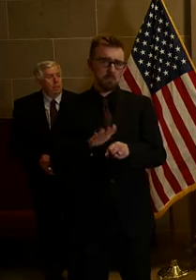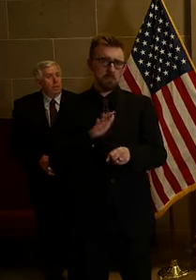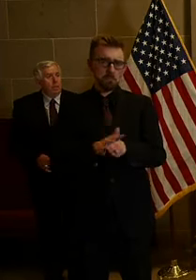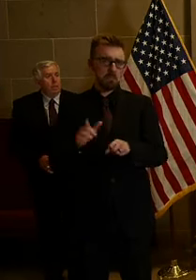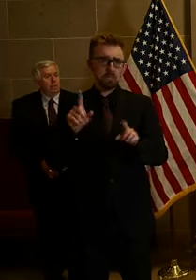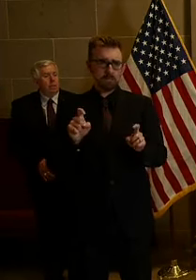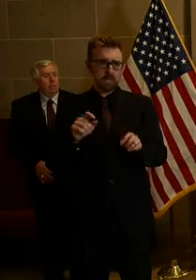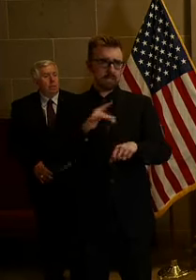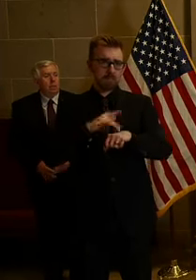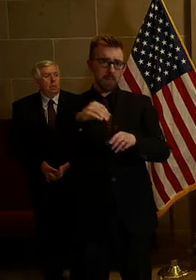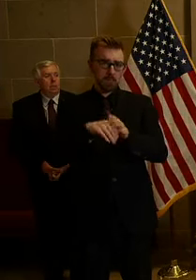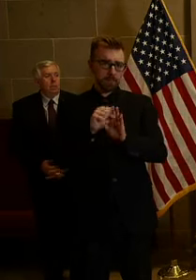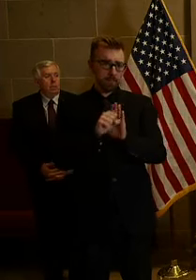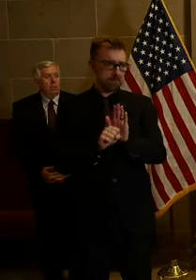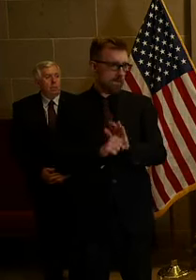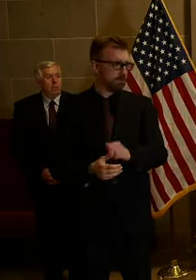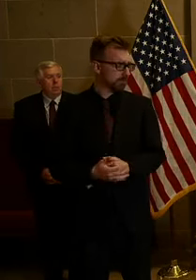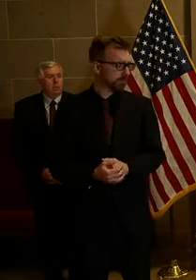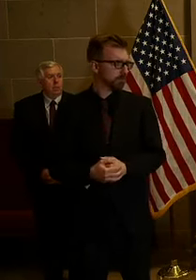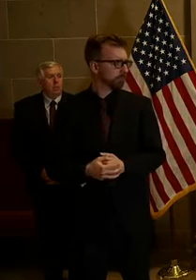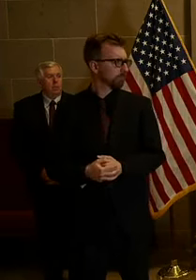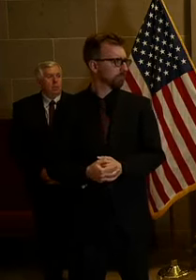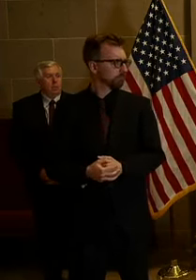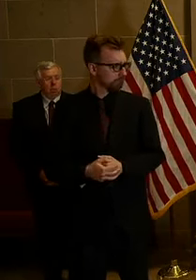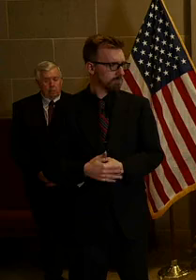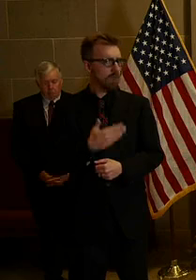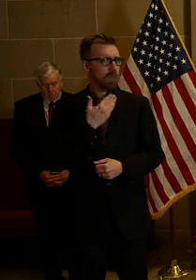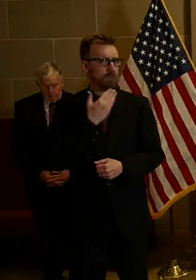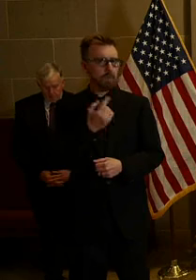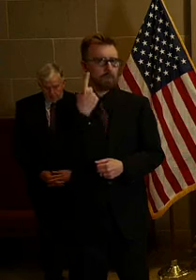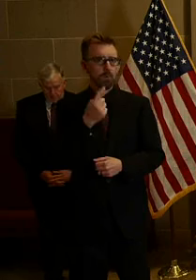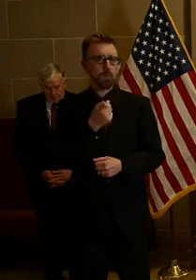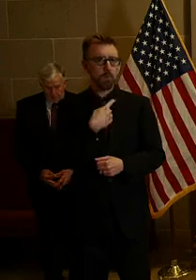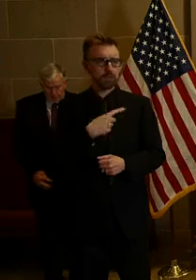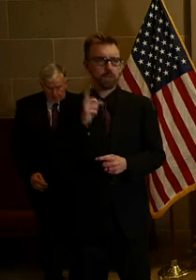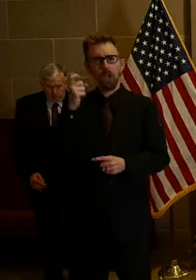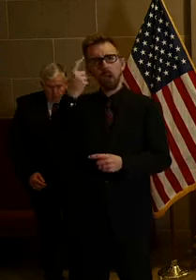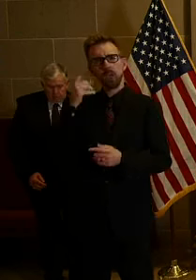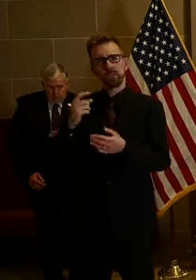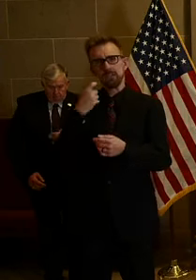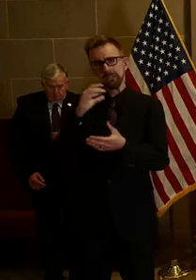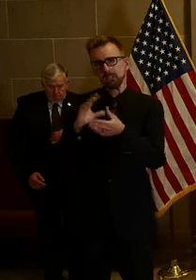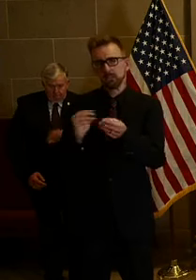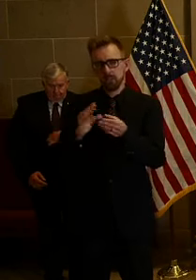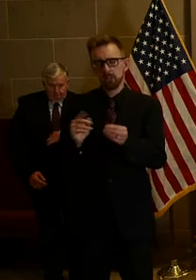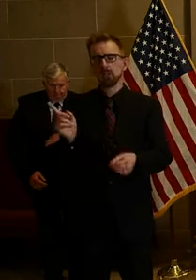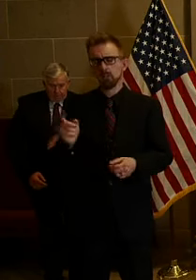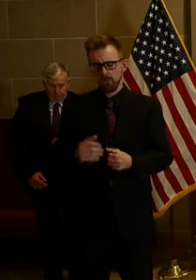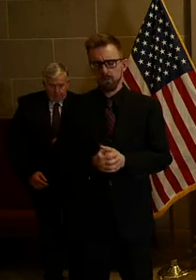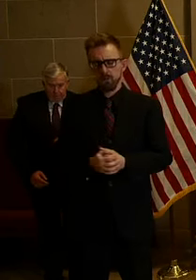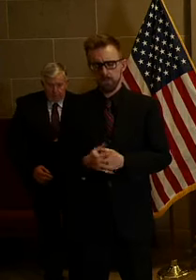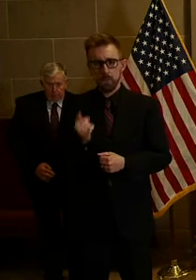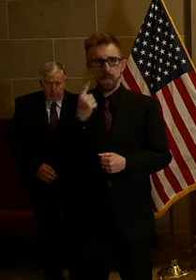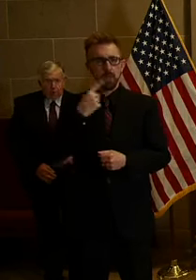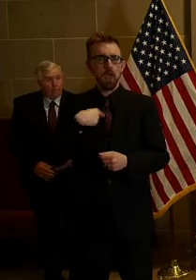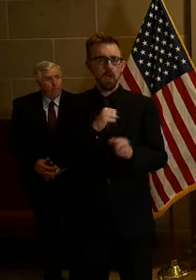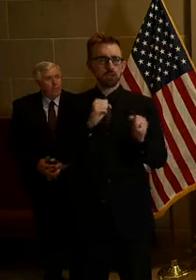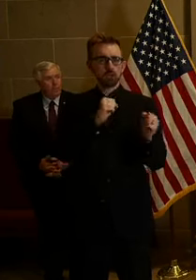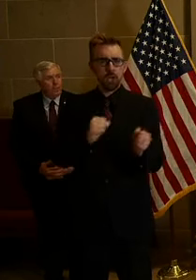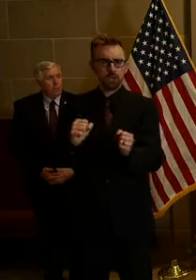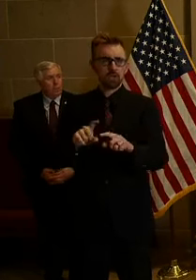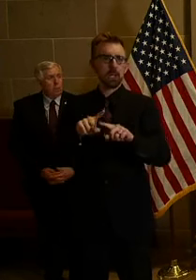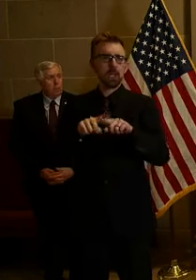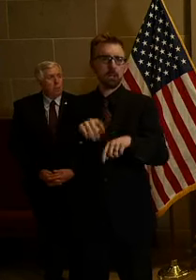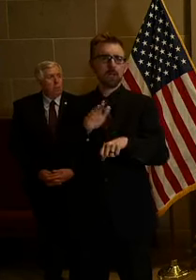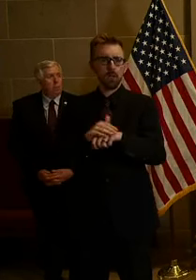are available in our state? Thank you for the question. And as governor said, I think that our strategy depends on